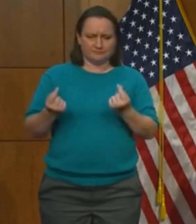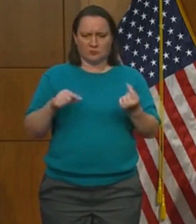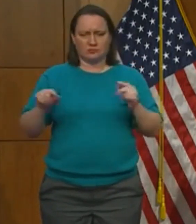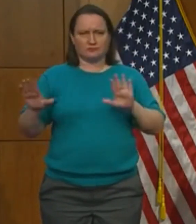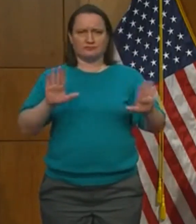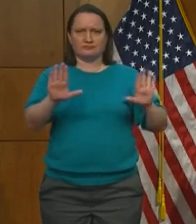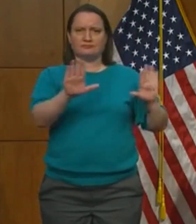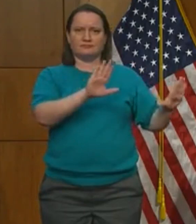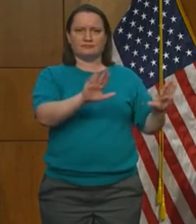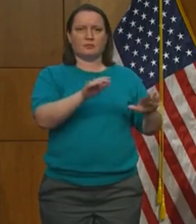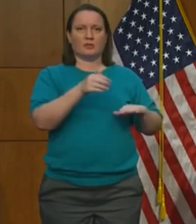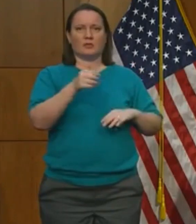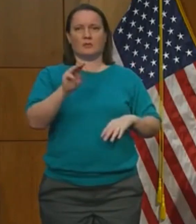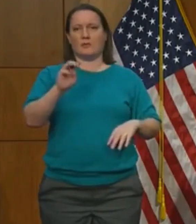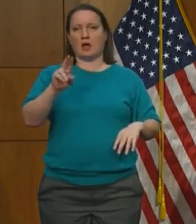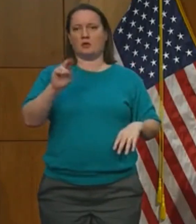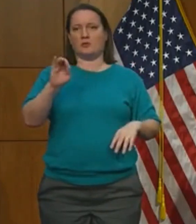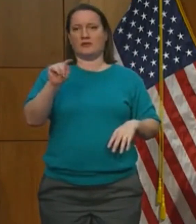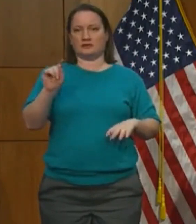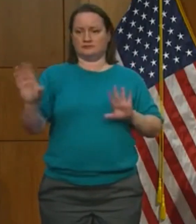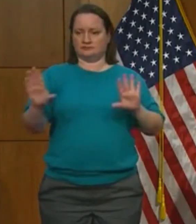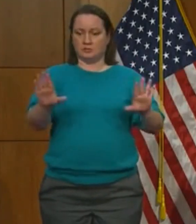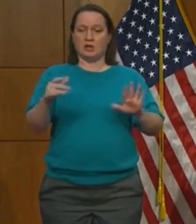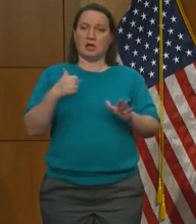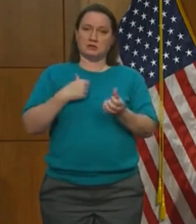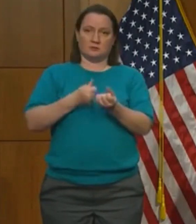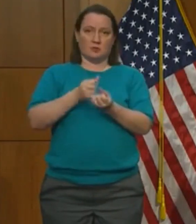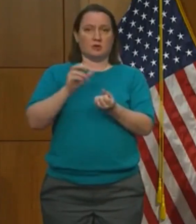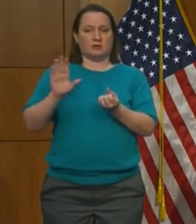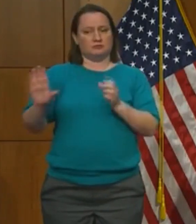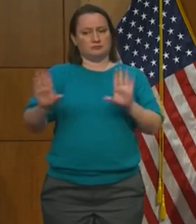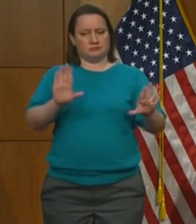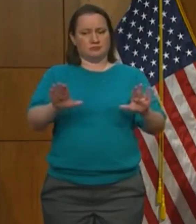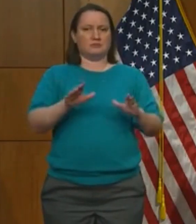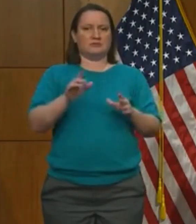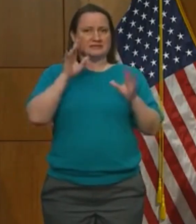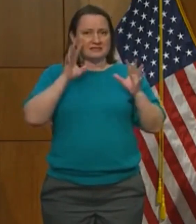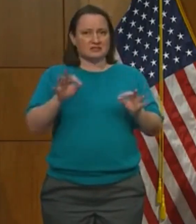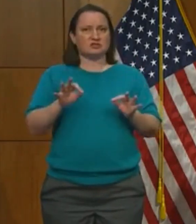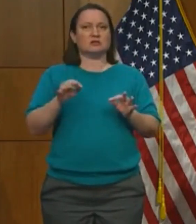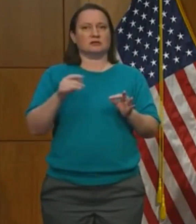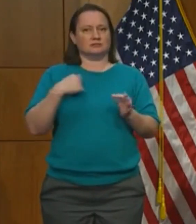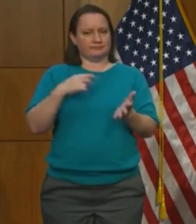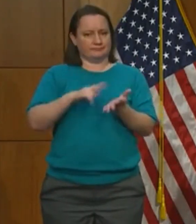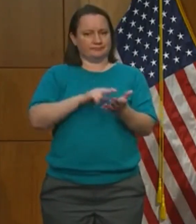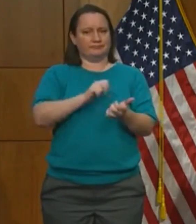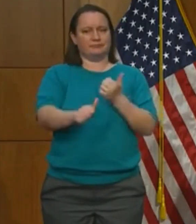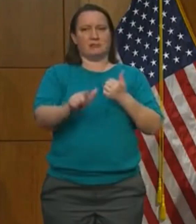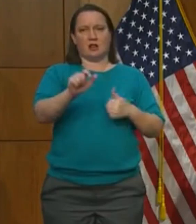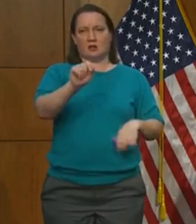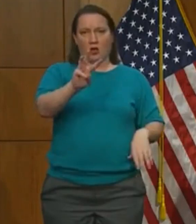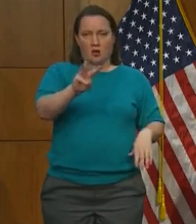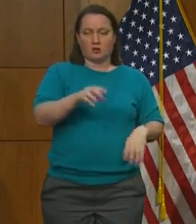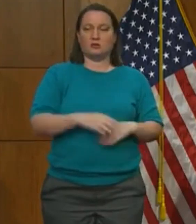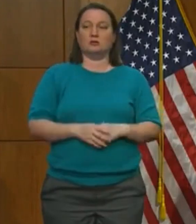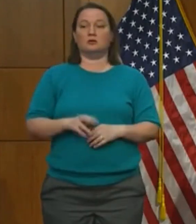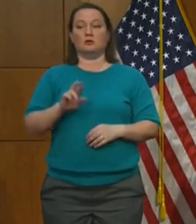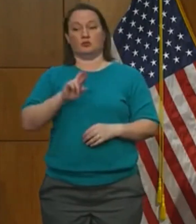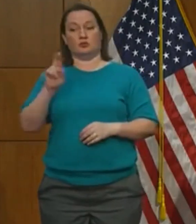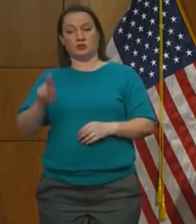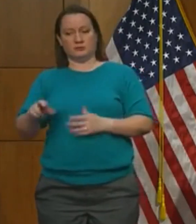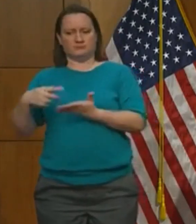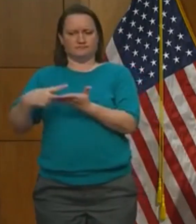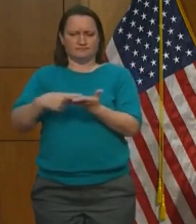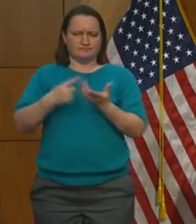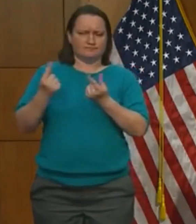And I supported that and signed that into law. And so as Richmond or any other city has discussions